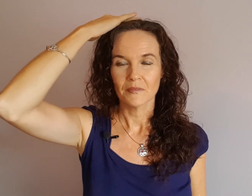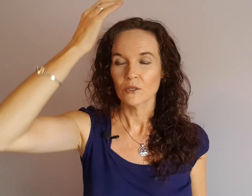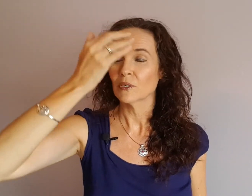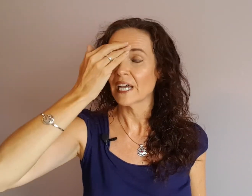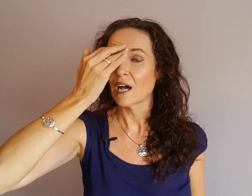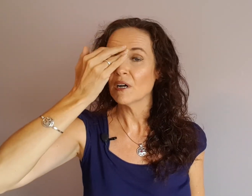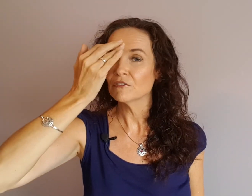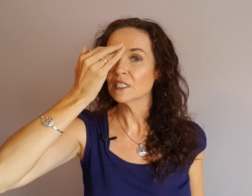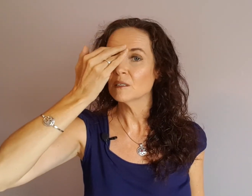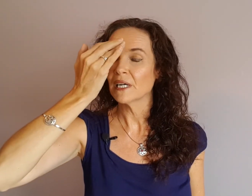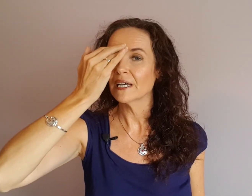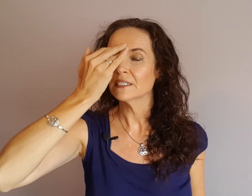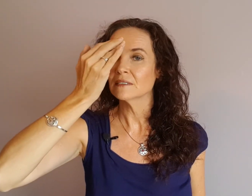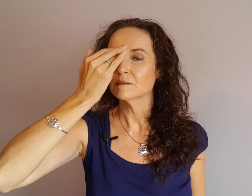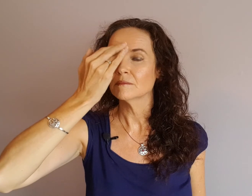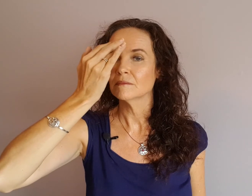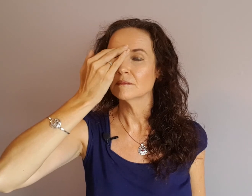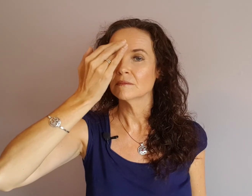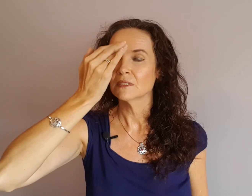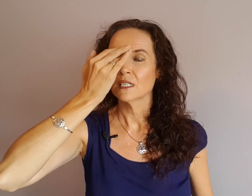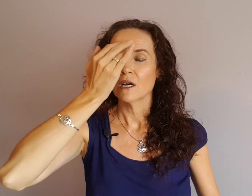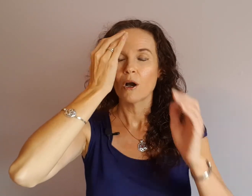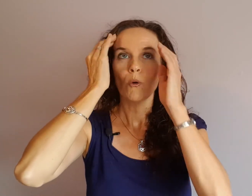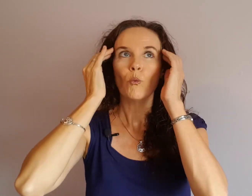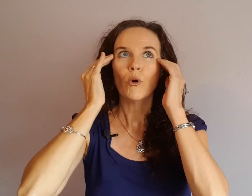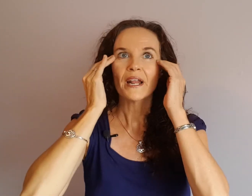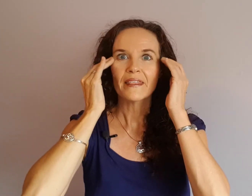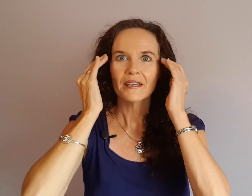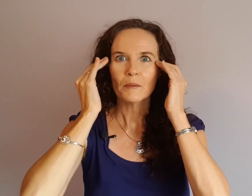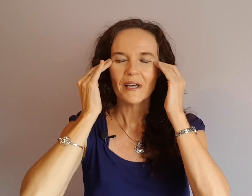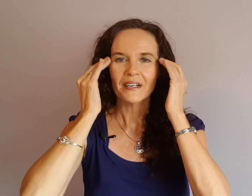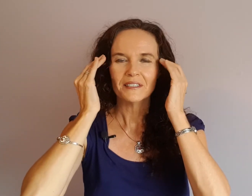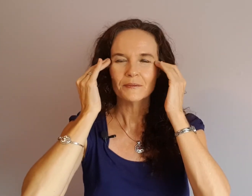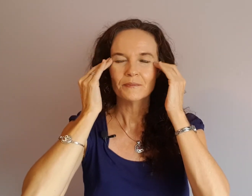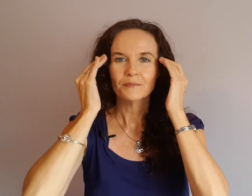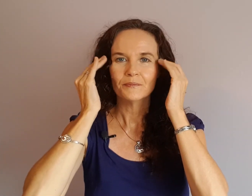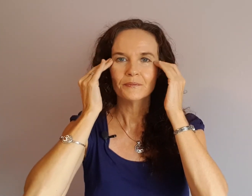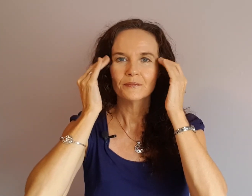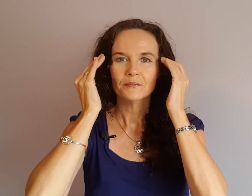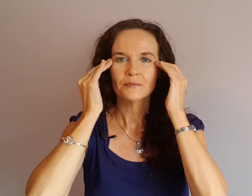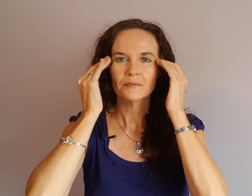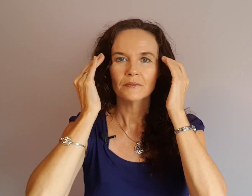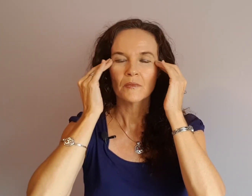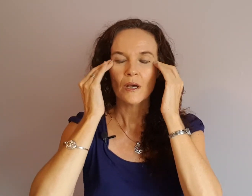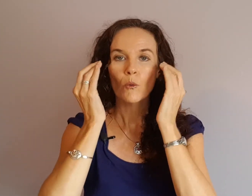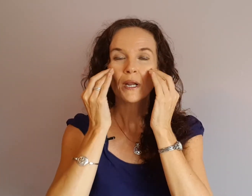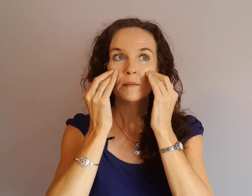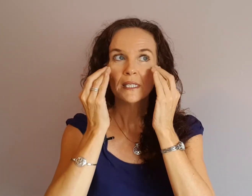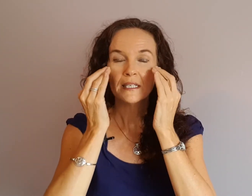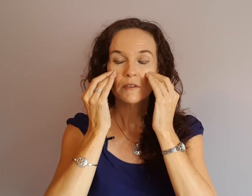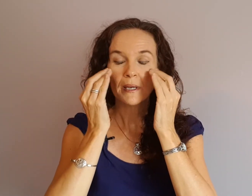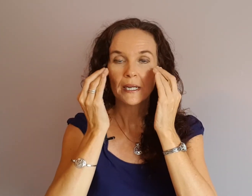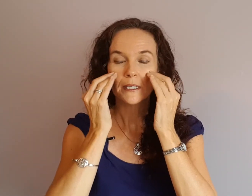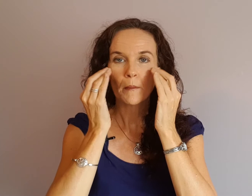Look at how I feel about it. What I think about it. What I believe about it.